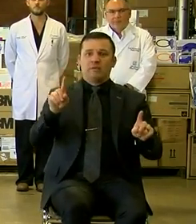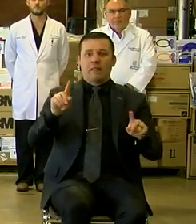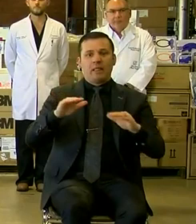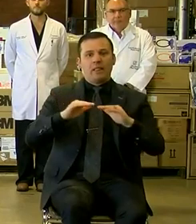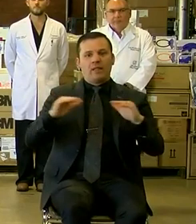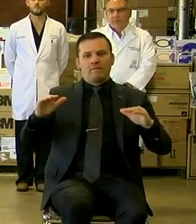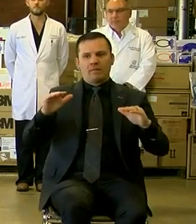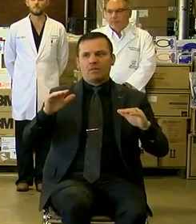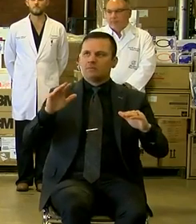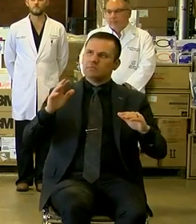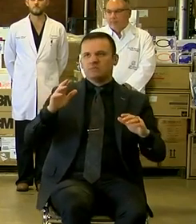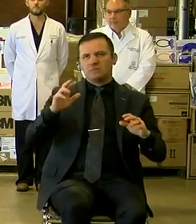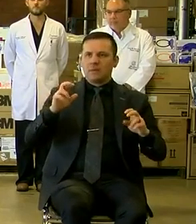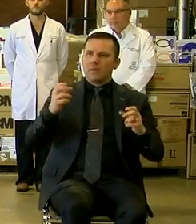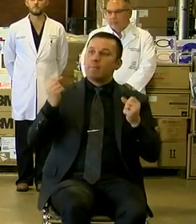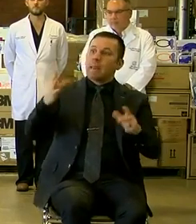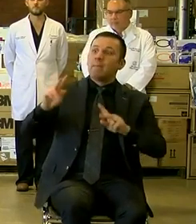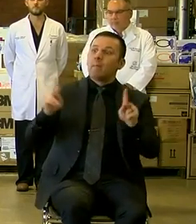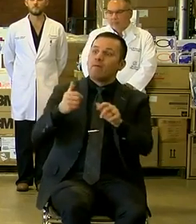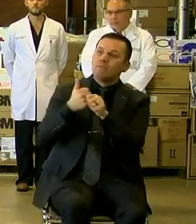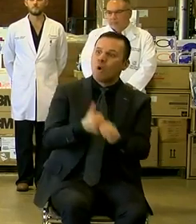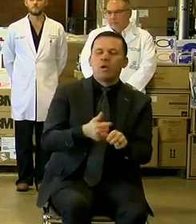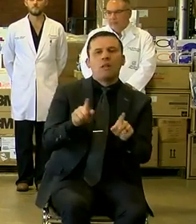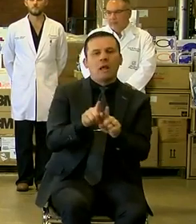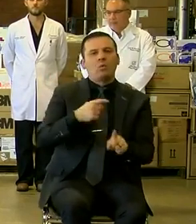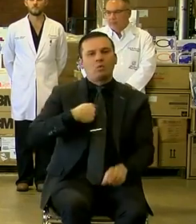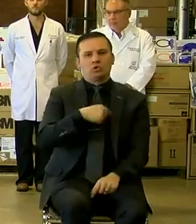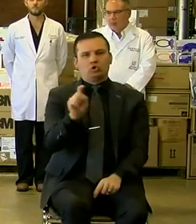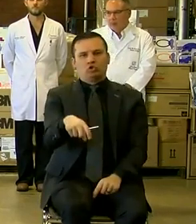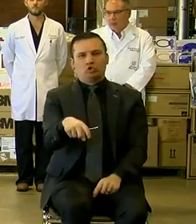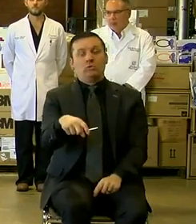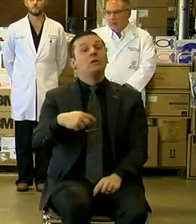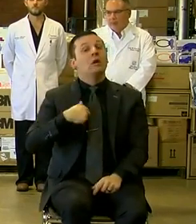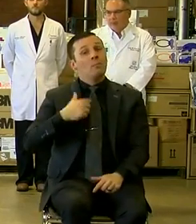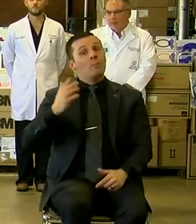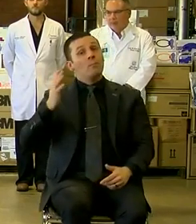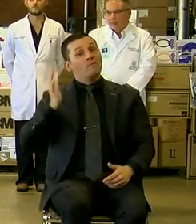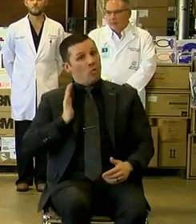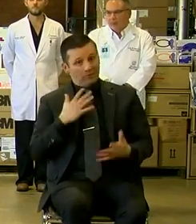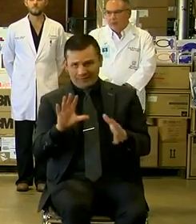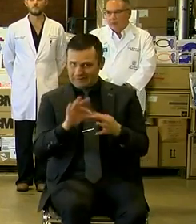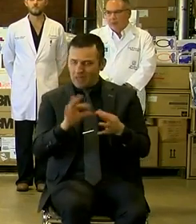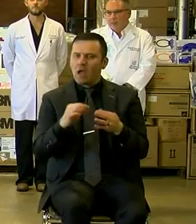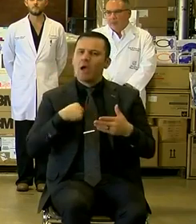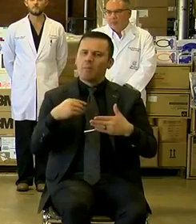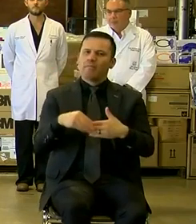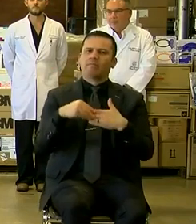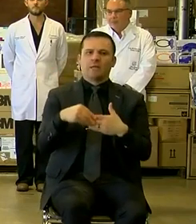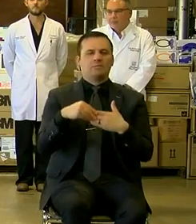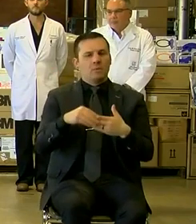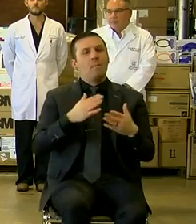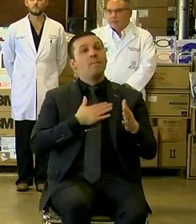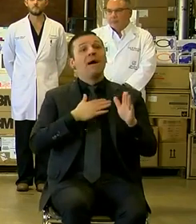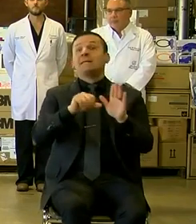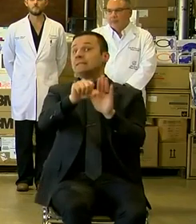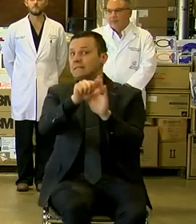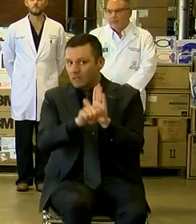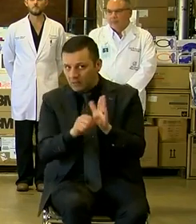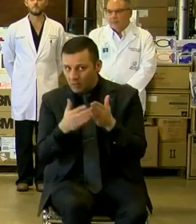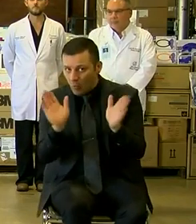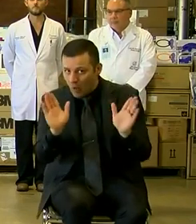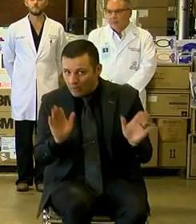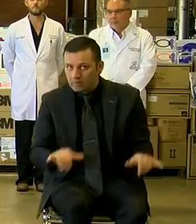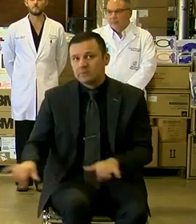that is needed. That's why I said before, I remain flexible in my statewide standard. And I